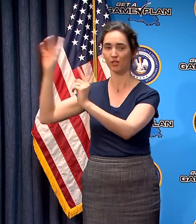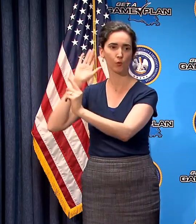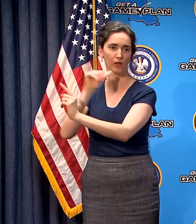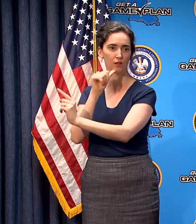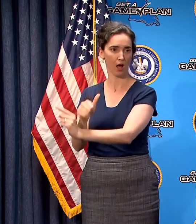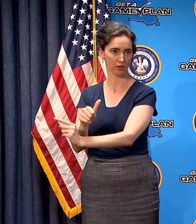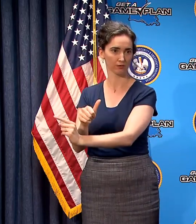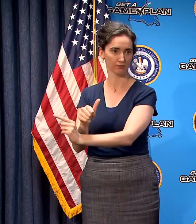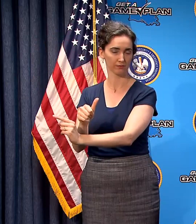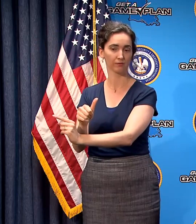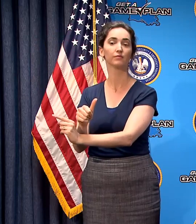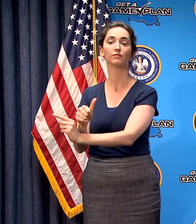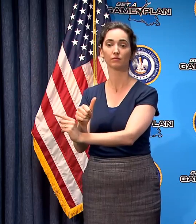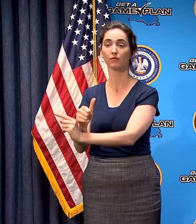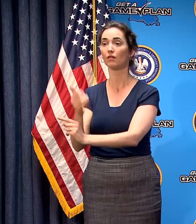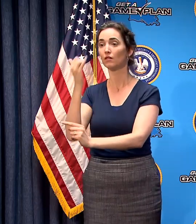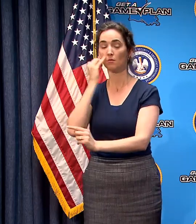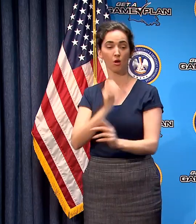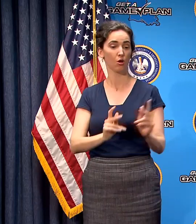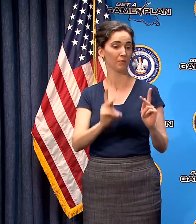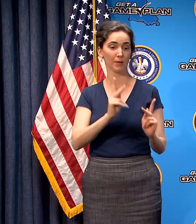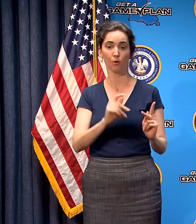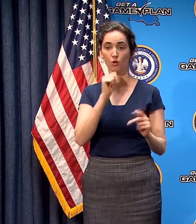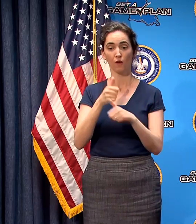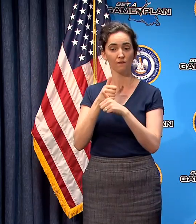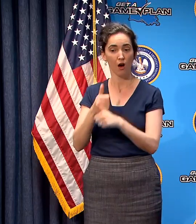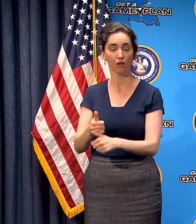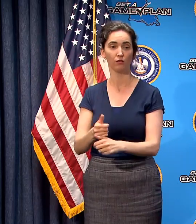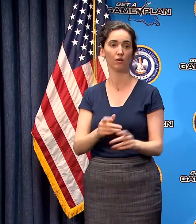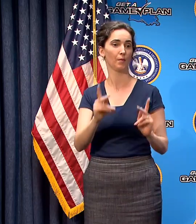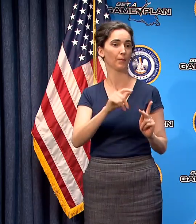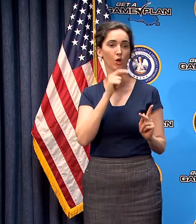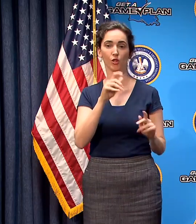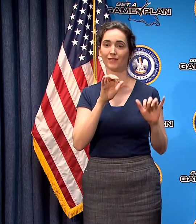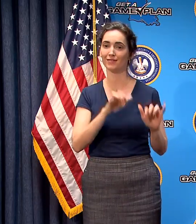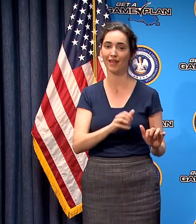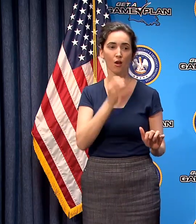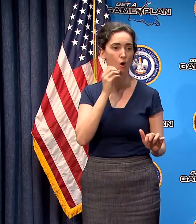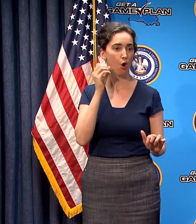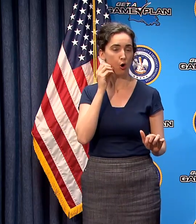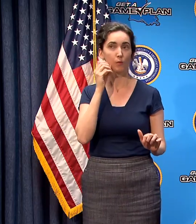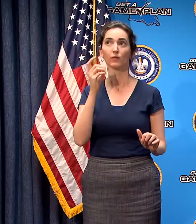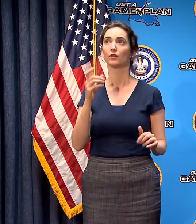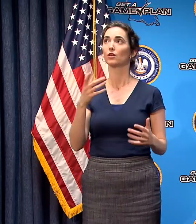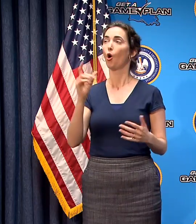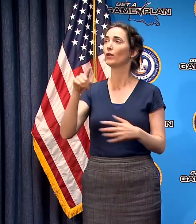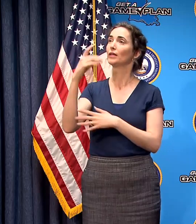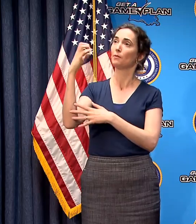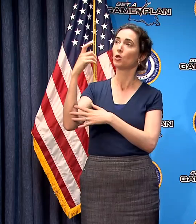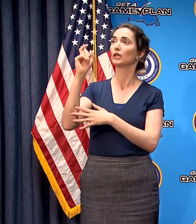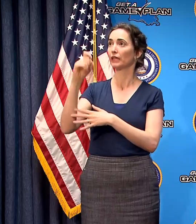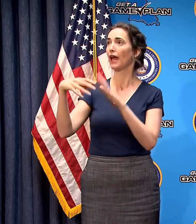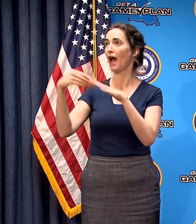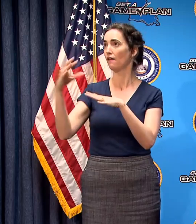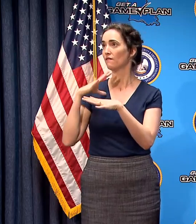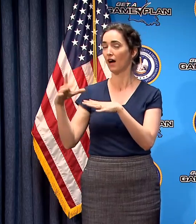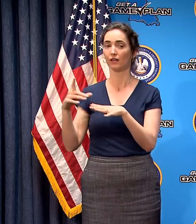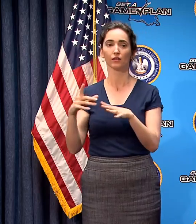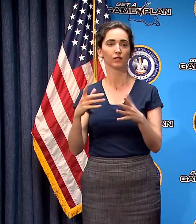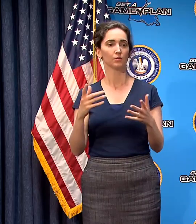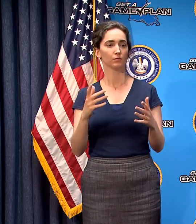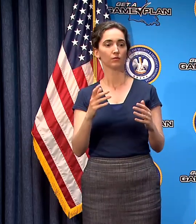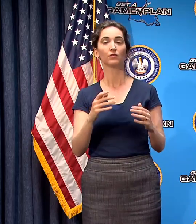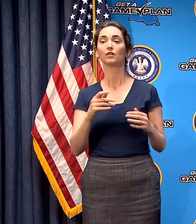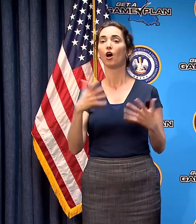if there don't stay at home unless it's absolutely necessary to move out as you know already we've closed public schools